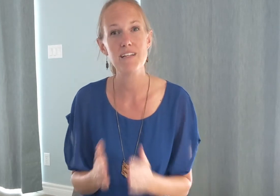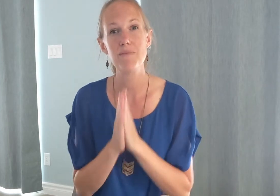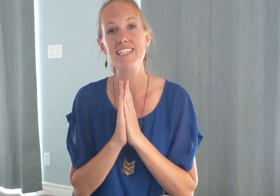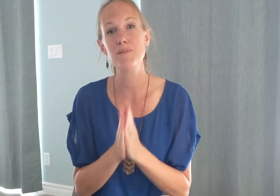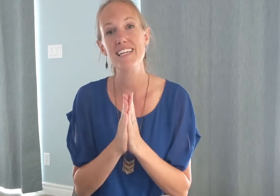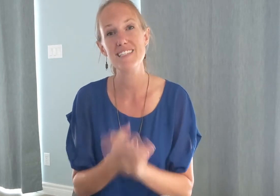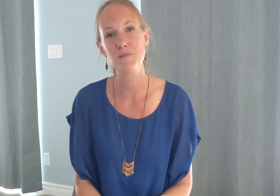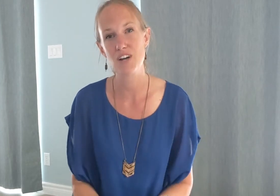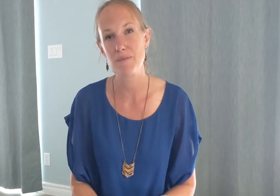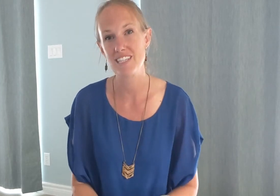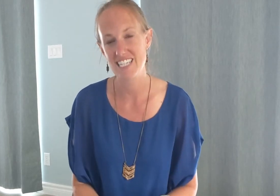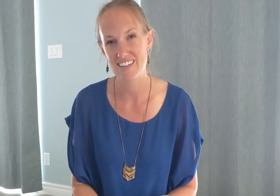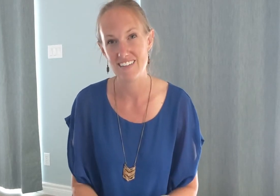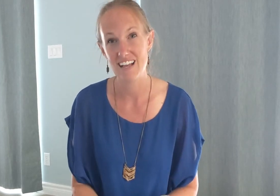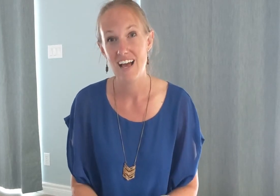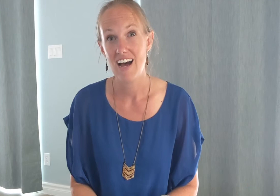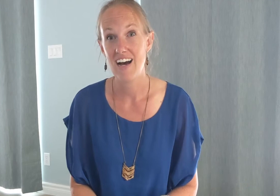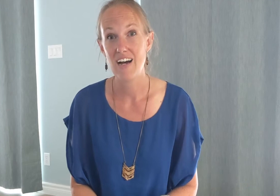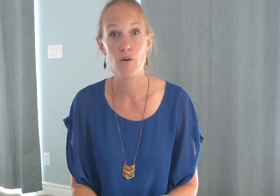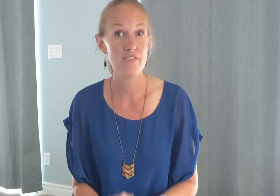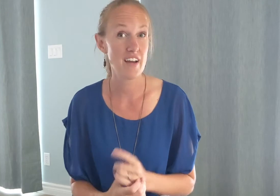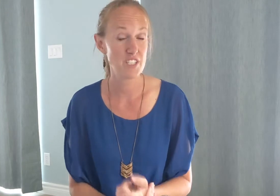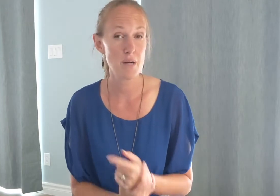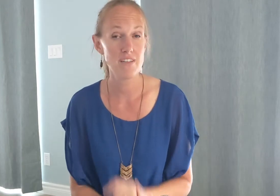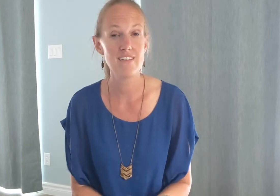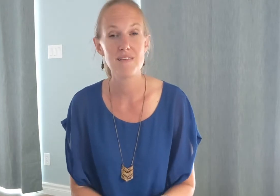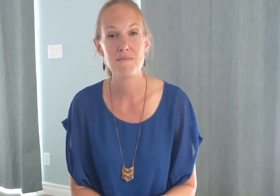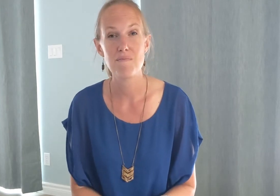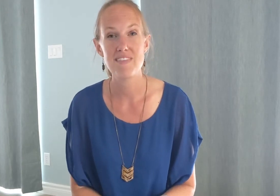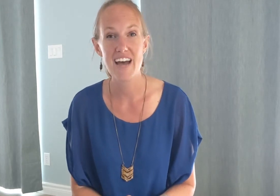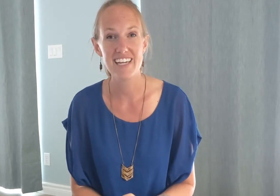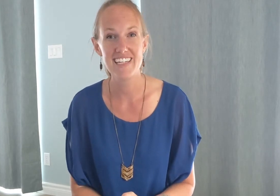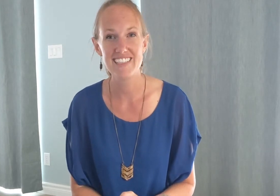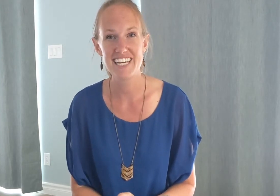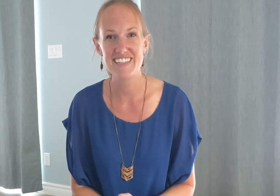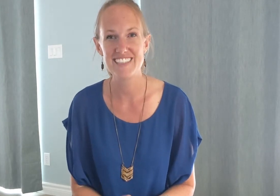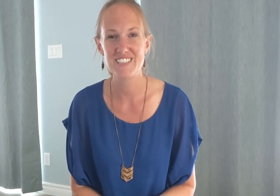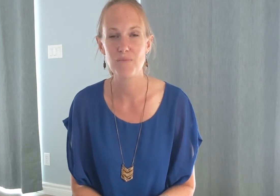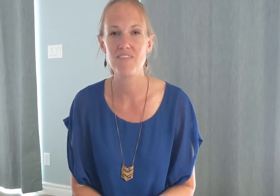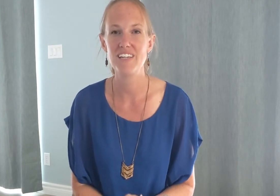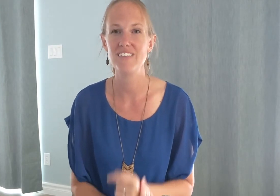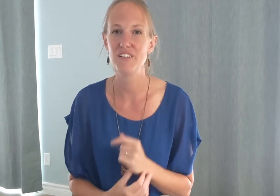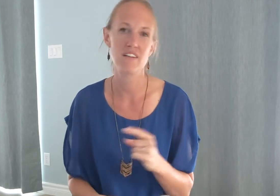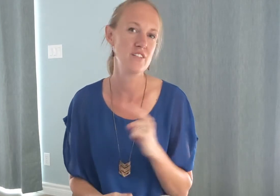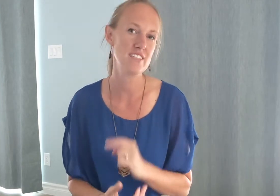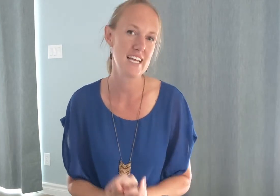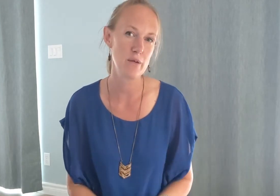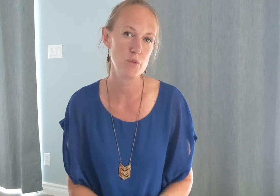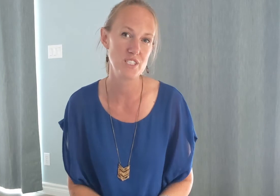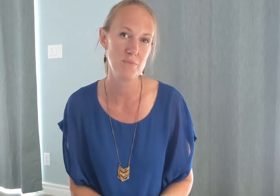not least please subscribe to the channel or if you're having trouble navigating the channel because there's so many videos you can always go to sign language worship